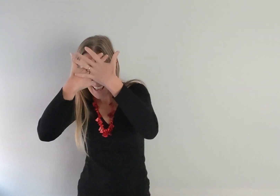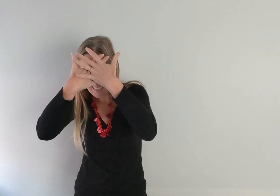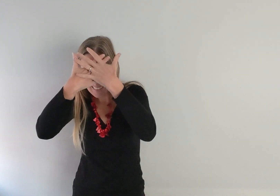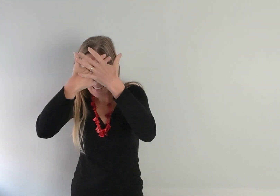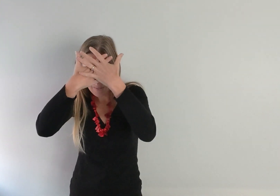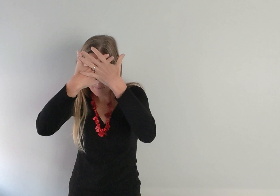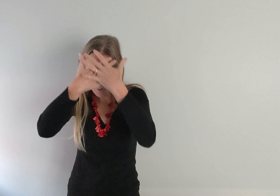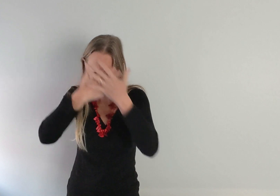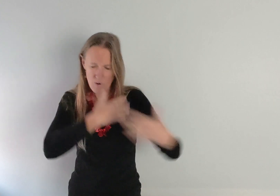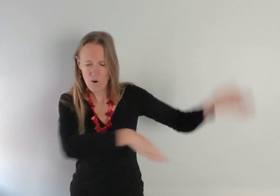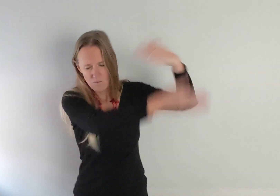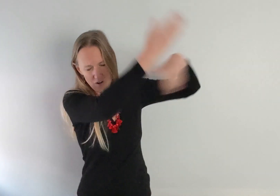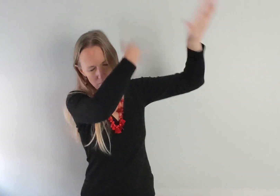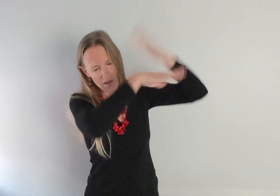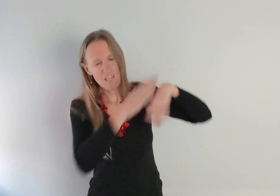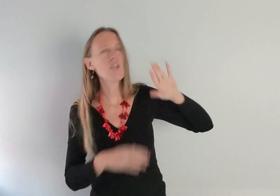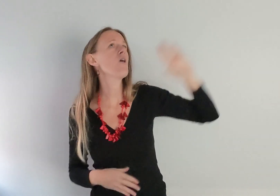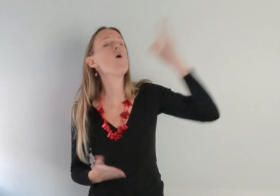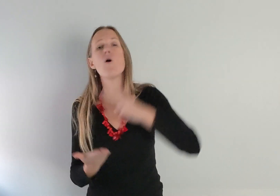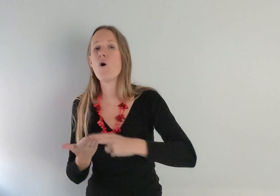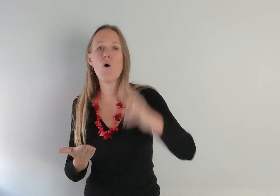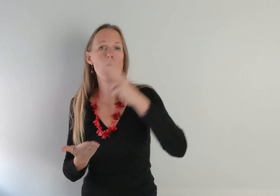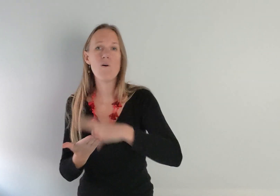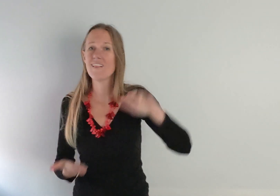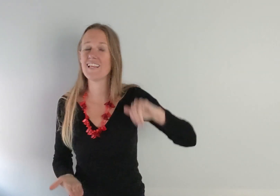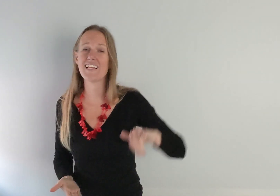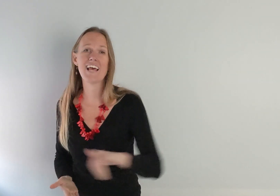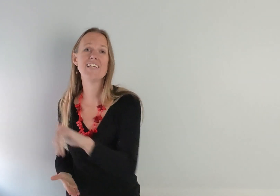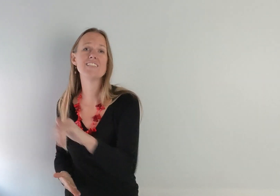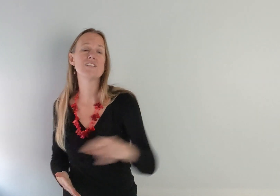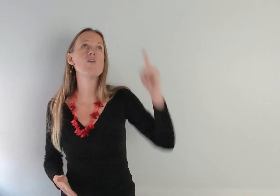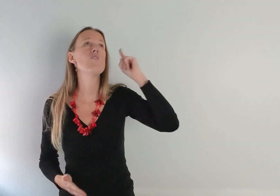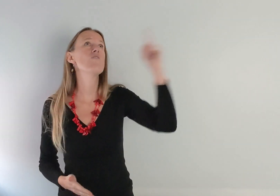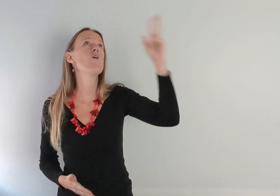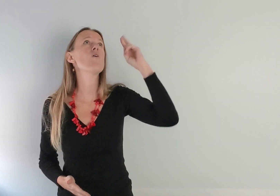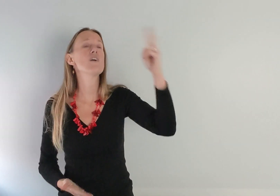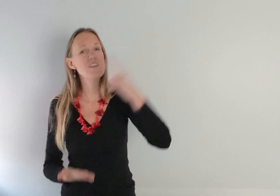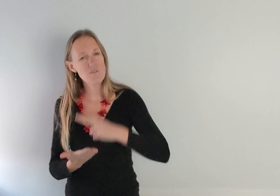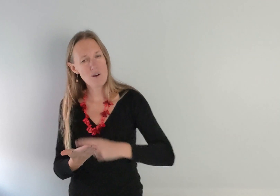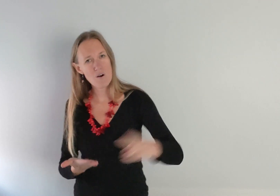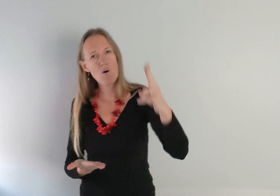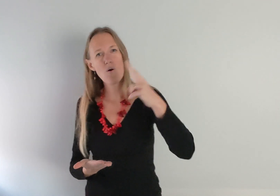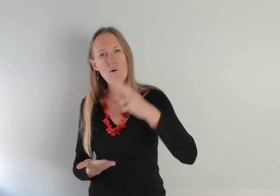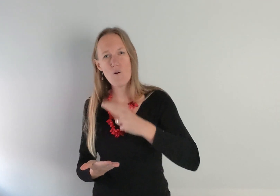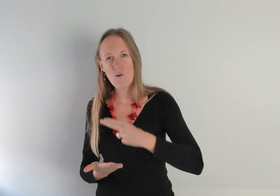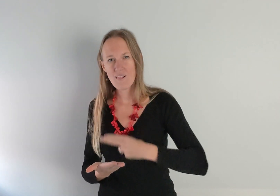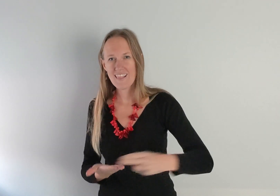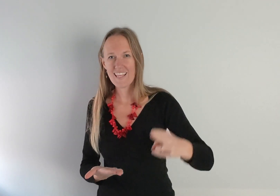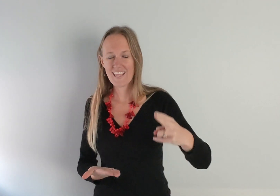Pour over me Your holiness For You are holy